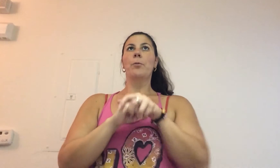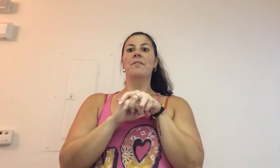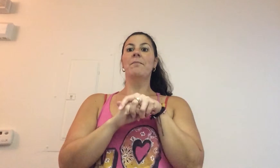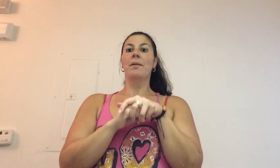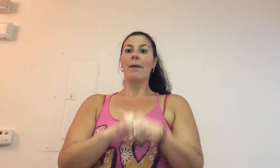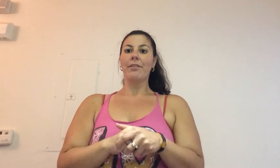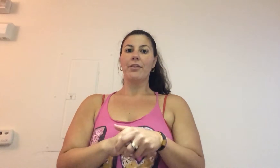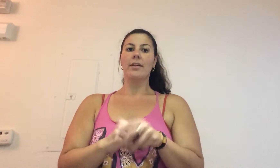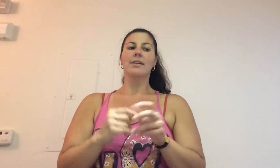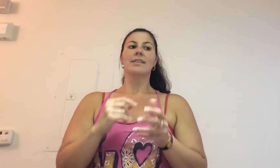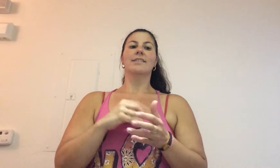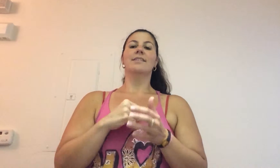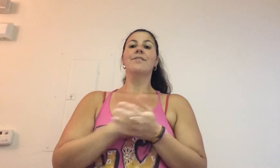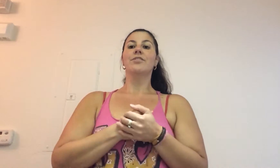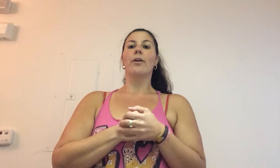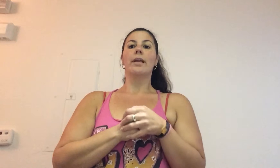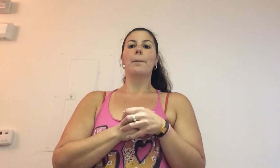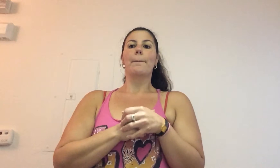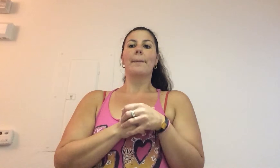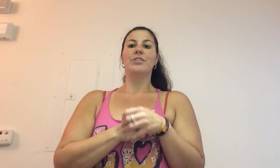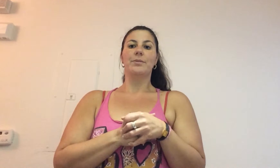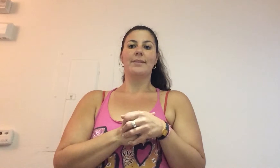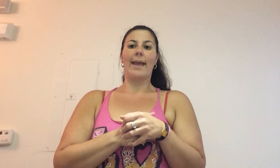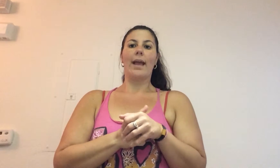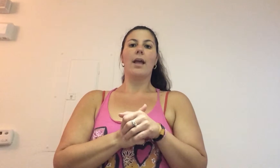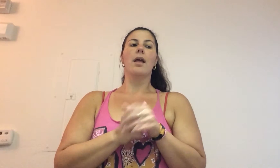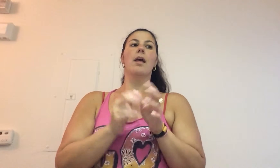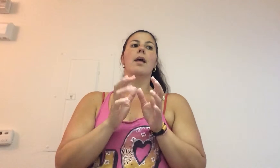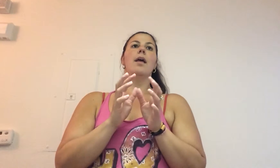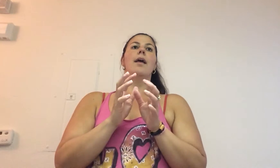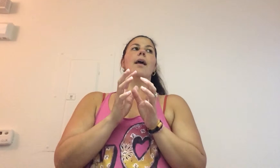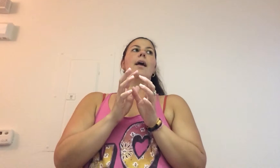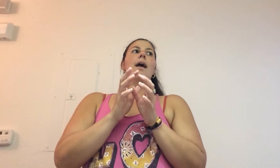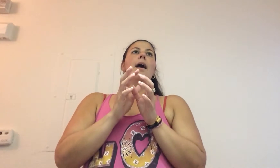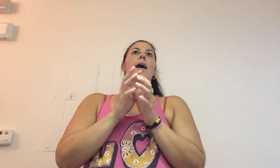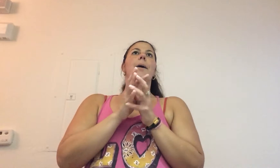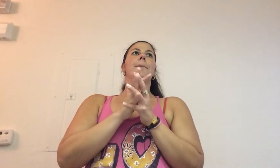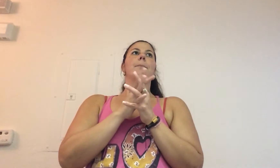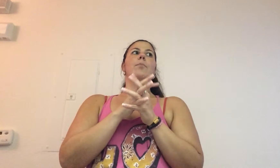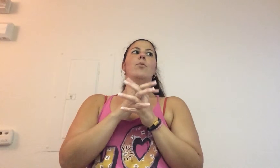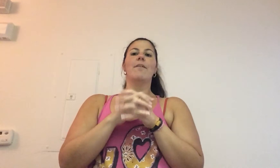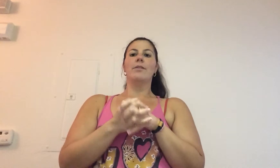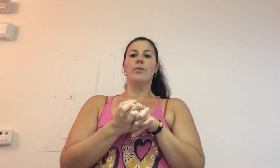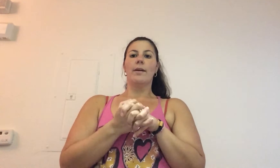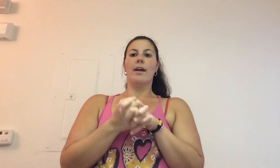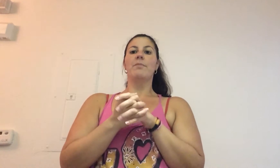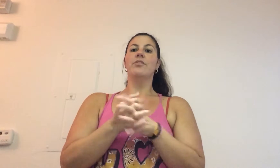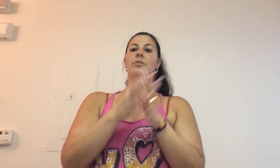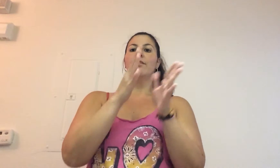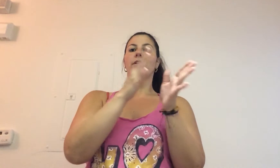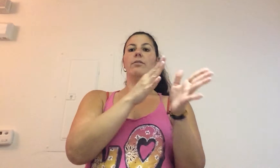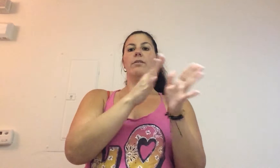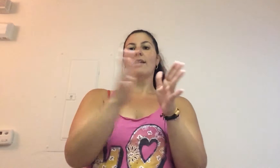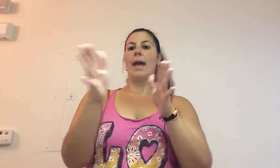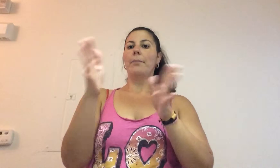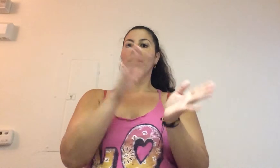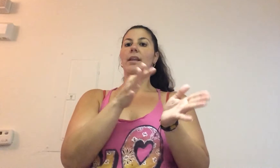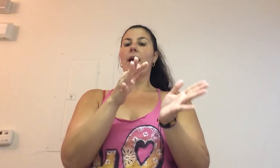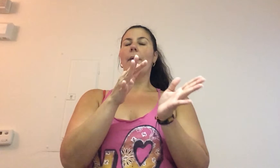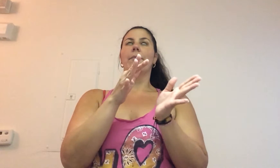would have been a month since I started my juicing. Um, what I've been doing, I've been juicing during the day, Monday, I'm